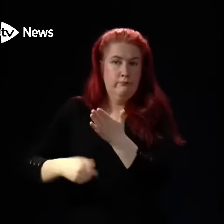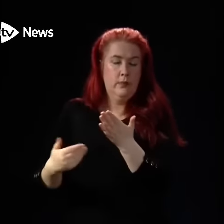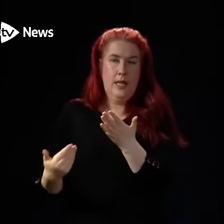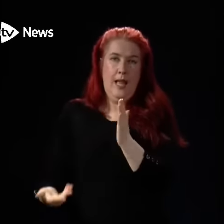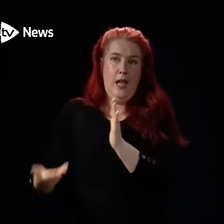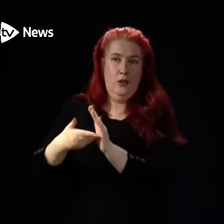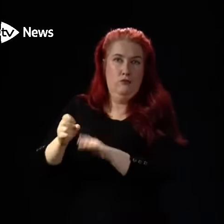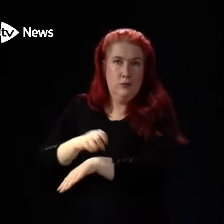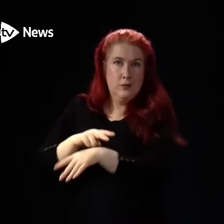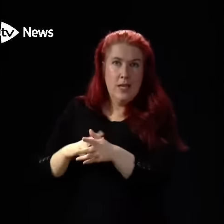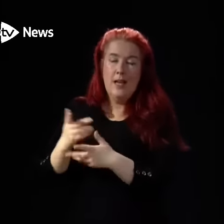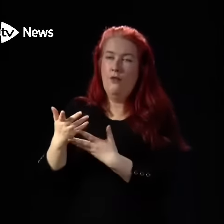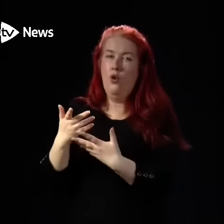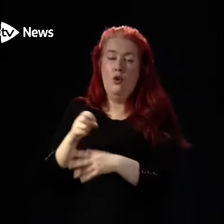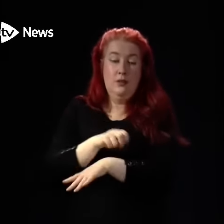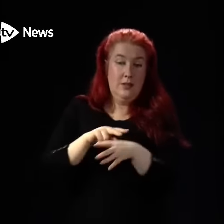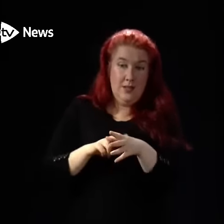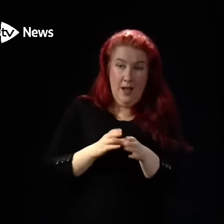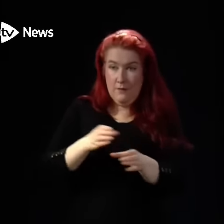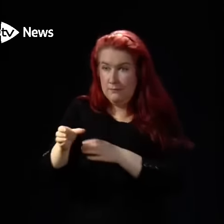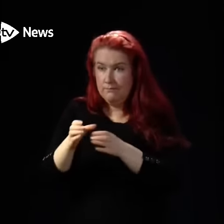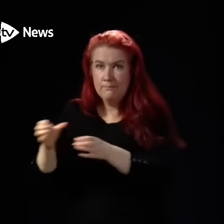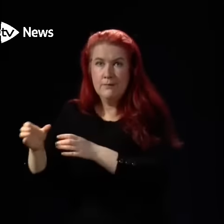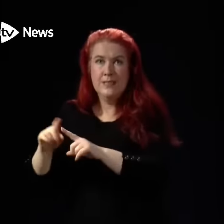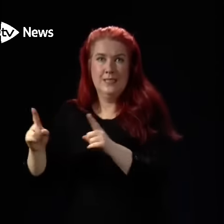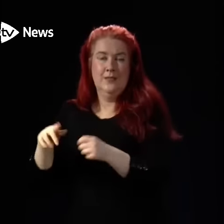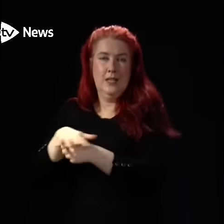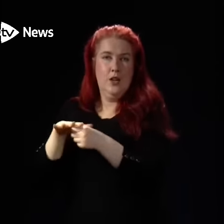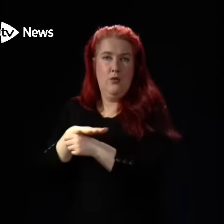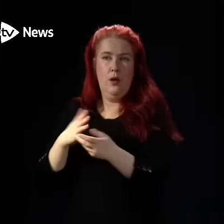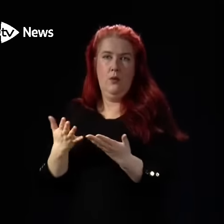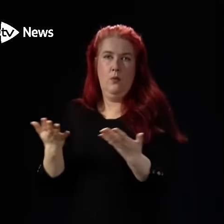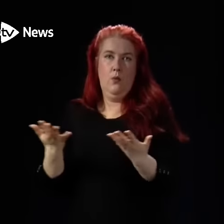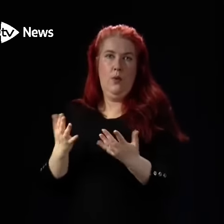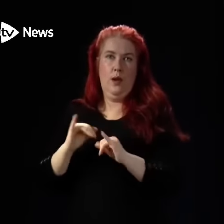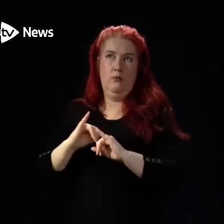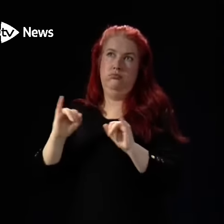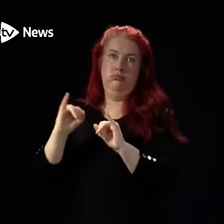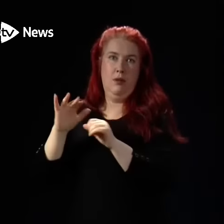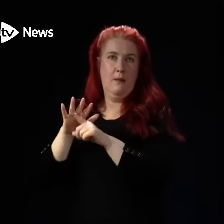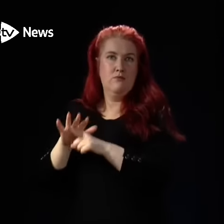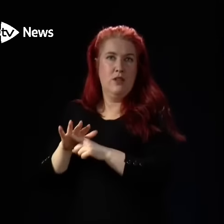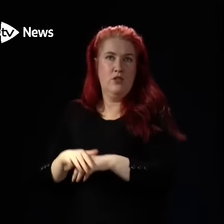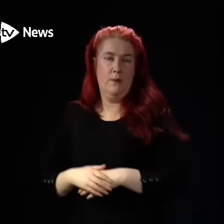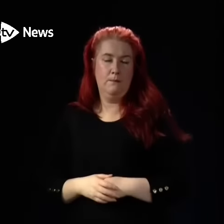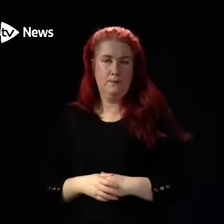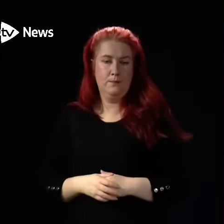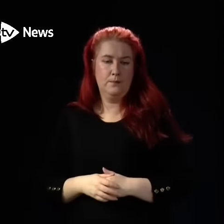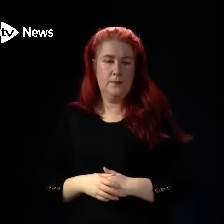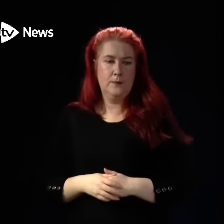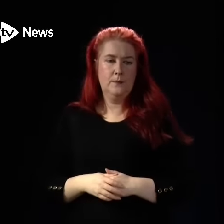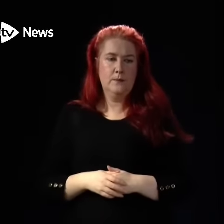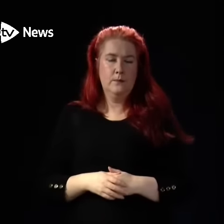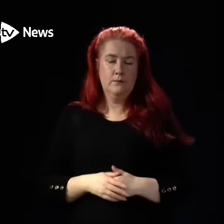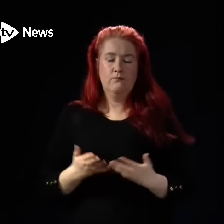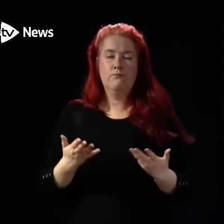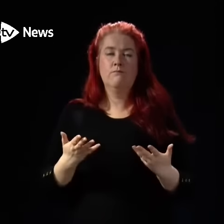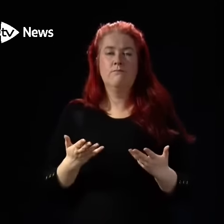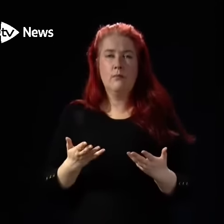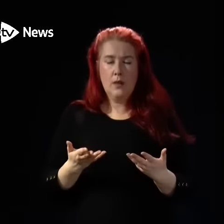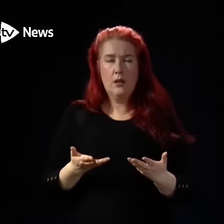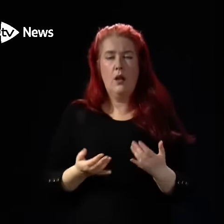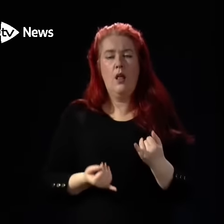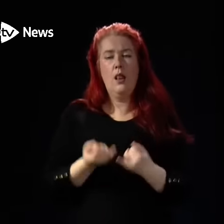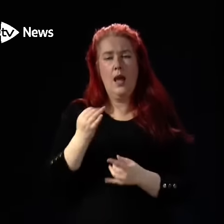and relocating staff to areas of greatest pressure. The final points I want to make before opening to your